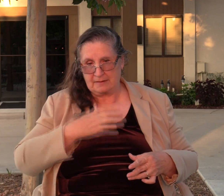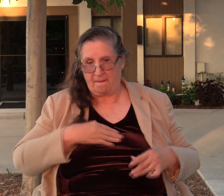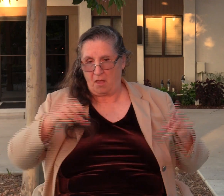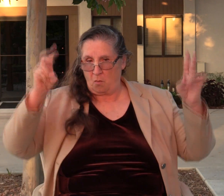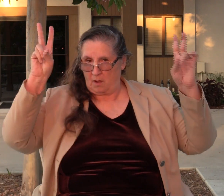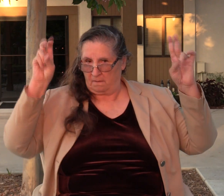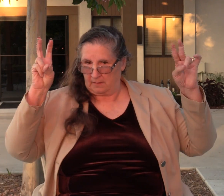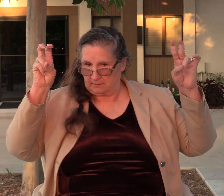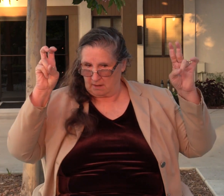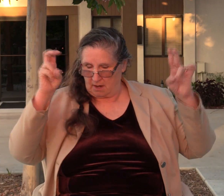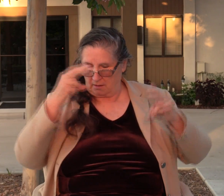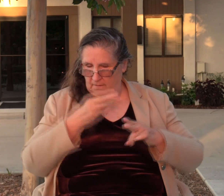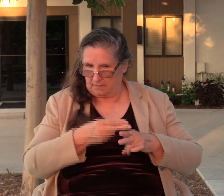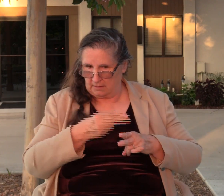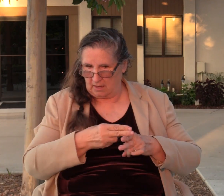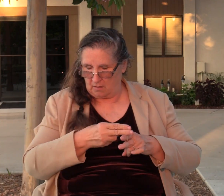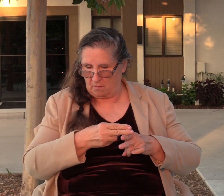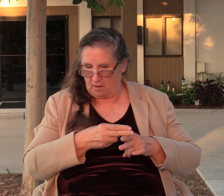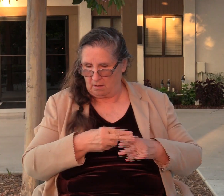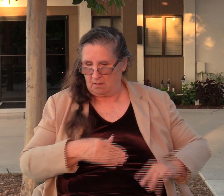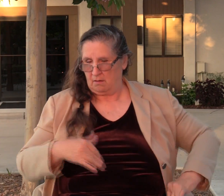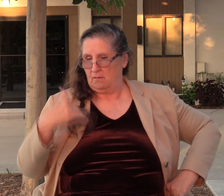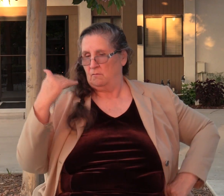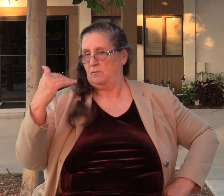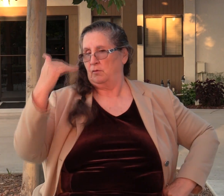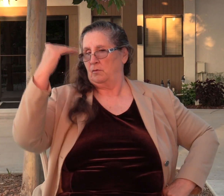want the prestige, the power, the respect.